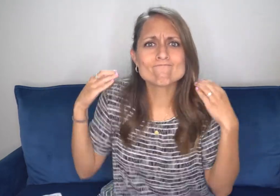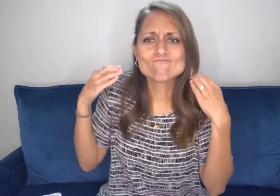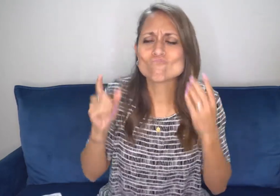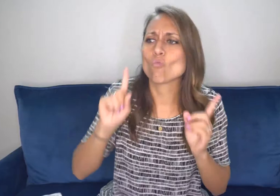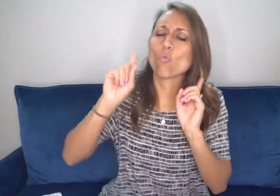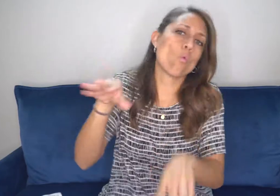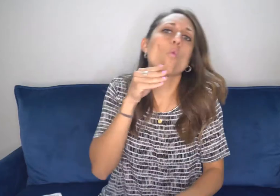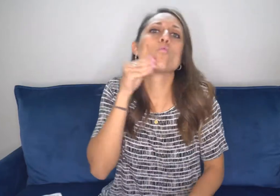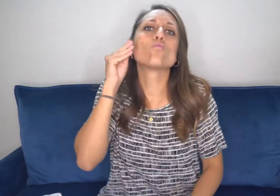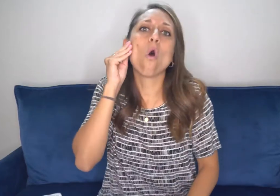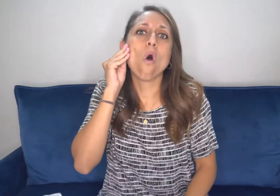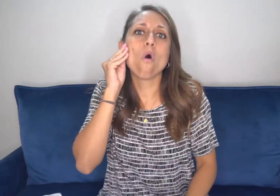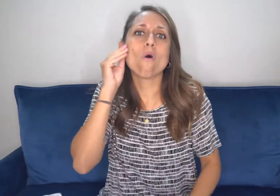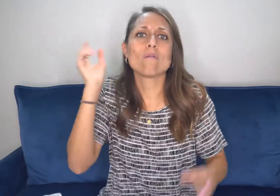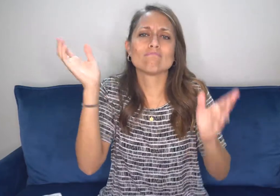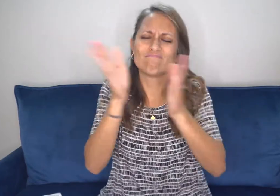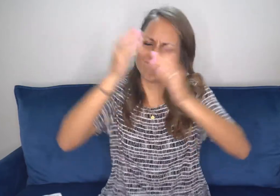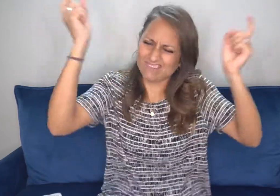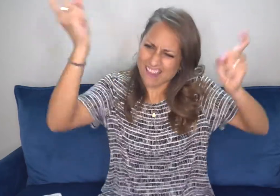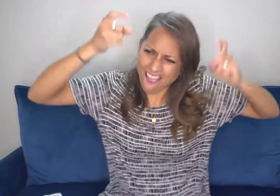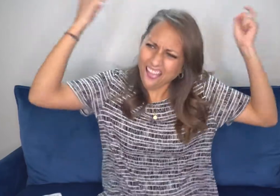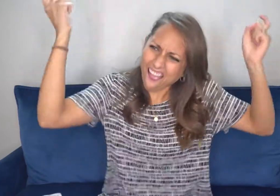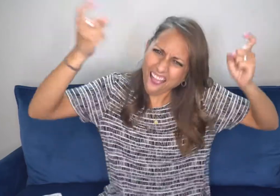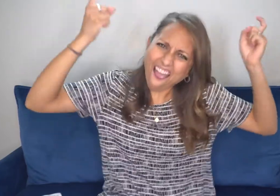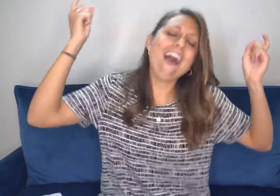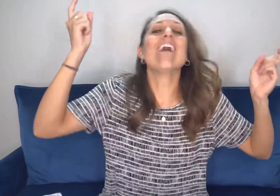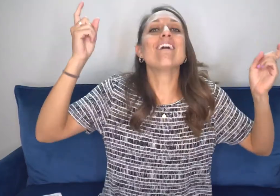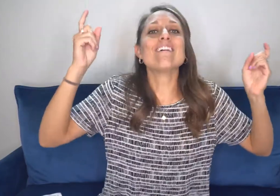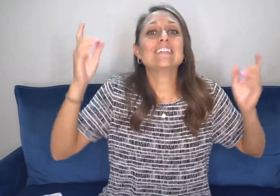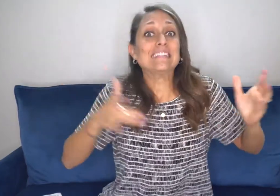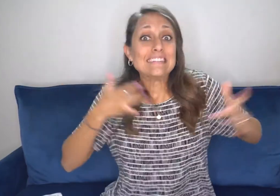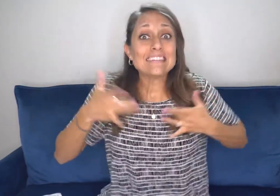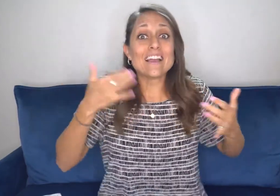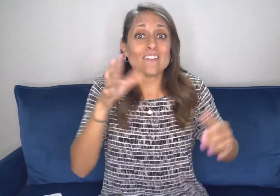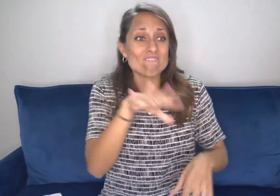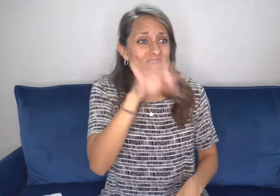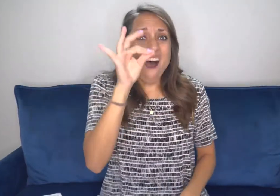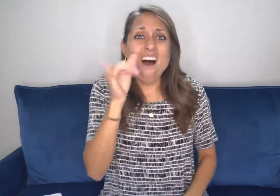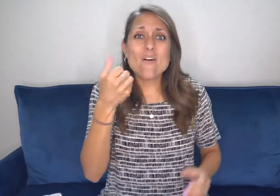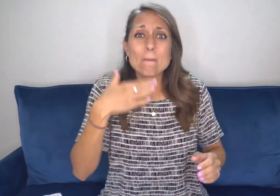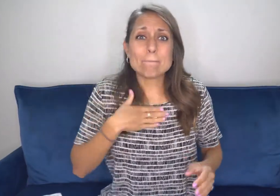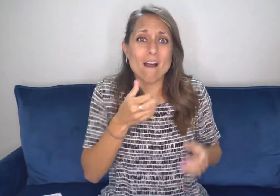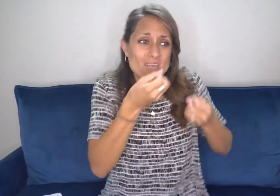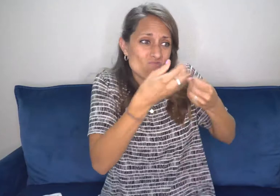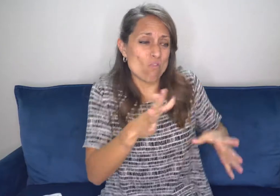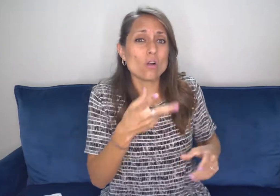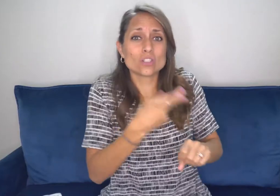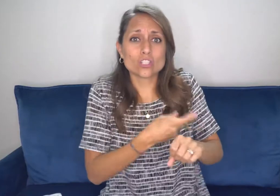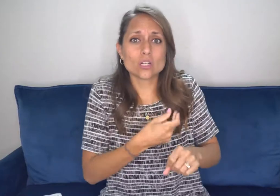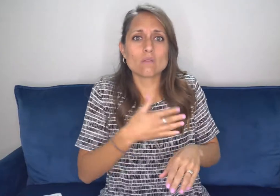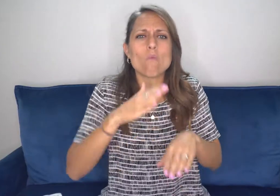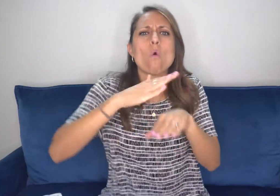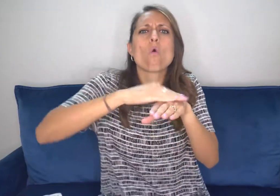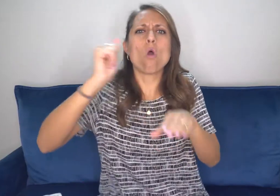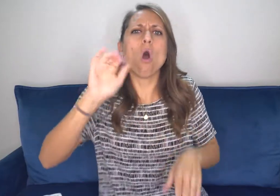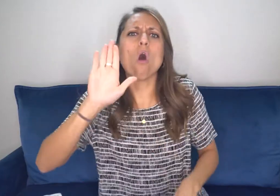his friends and neighbors together saying to them, rejoice with me because I have